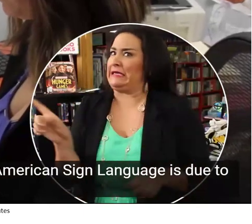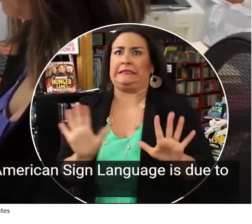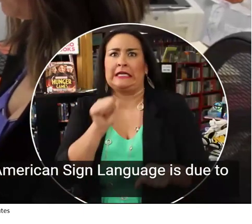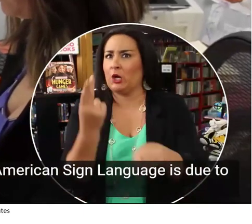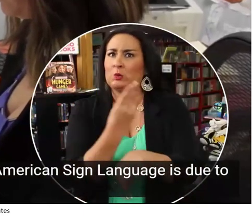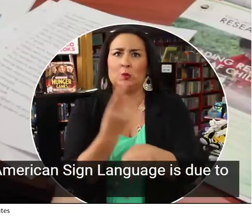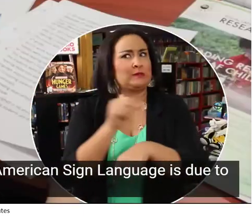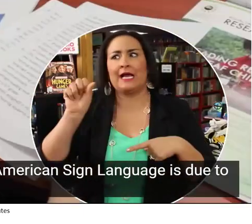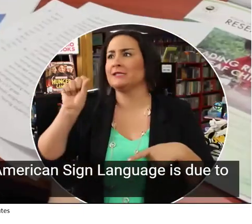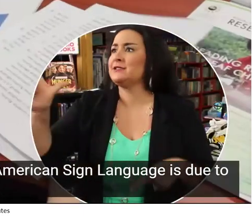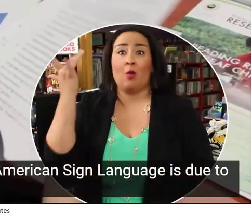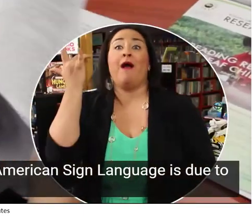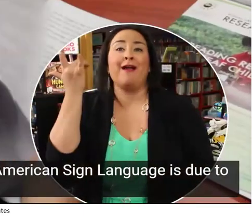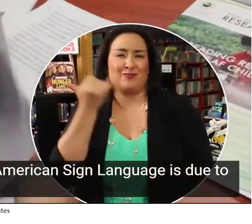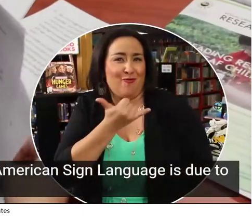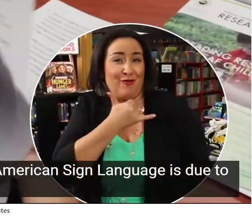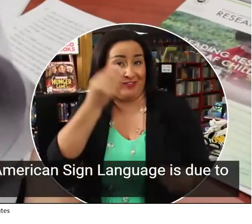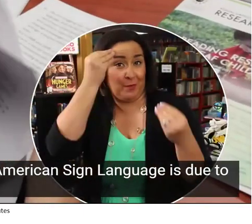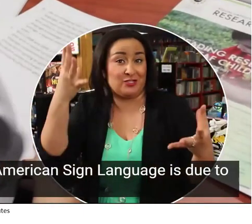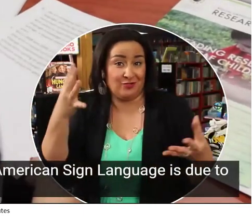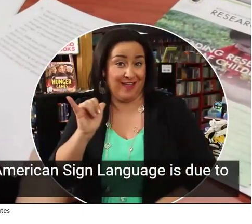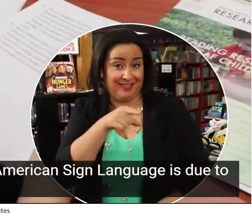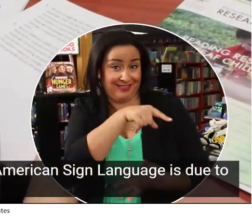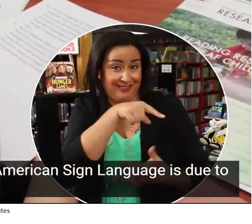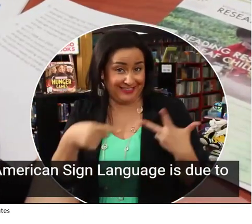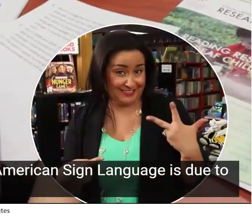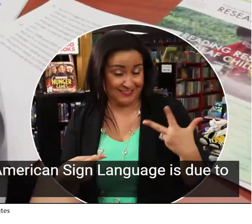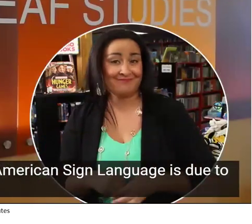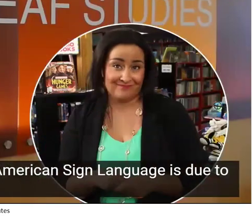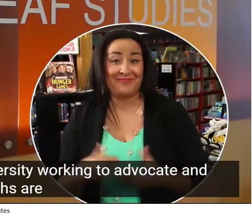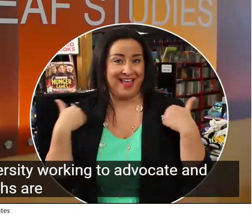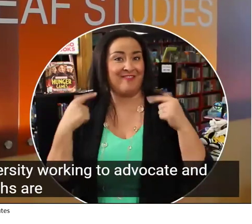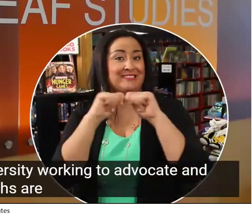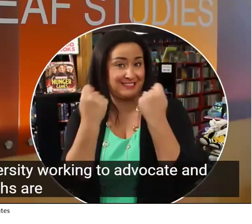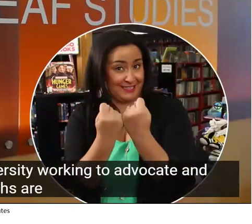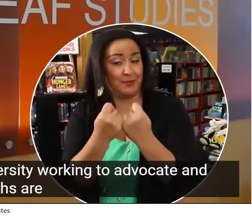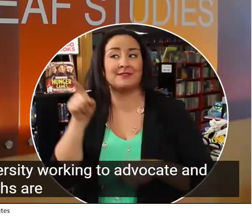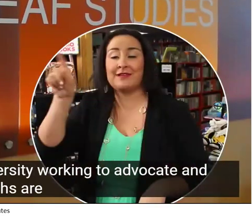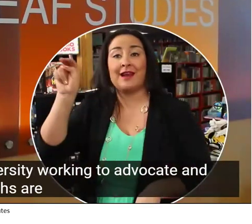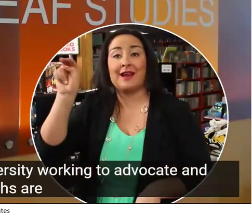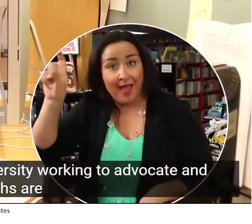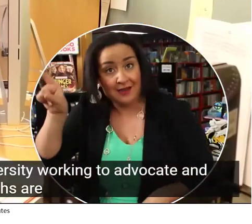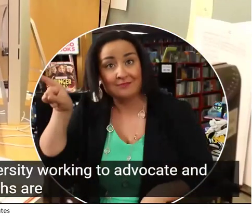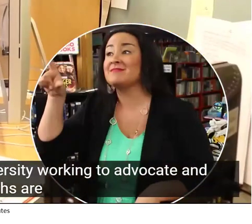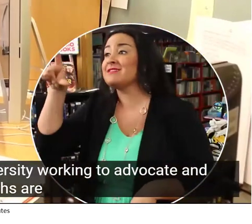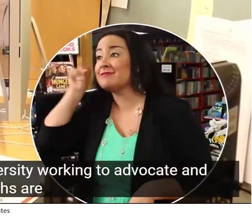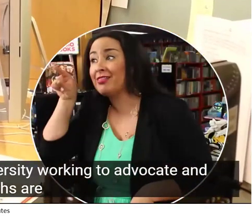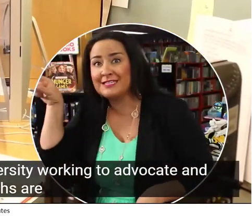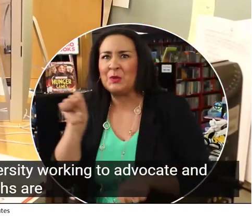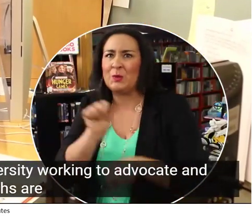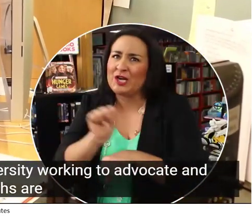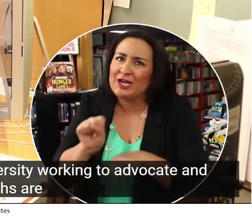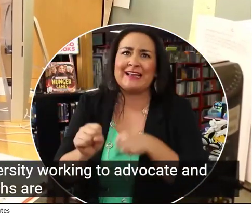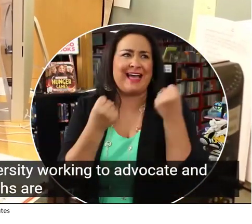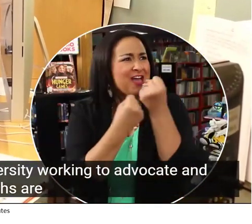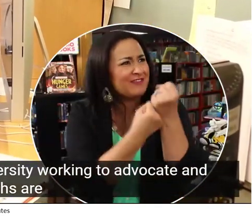not use American Sign Language is due to myths like these. There are teams at the NAD and Gallaudet